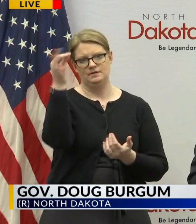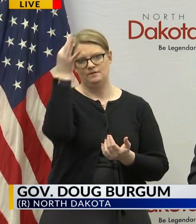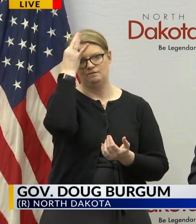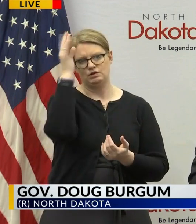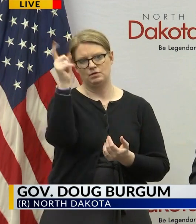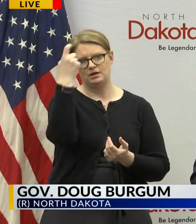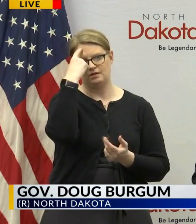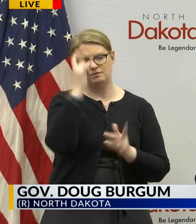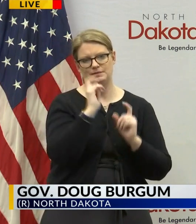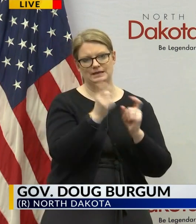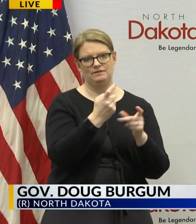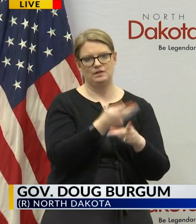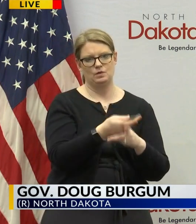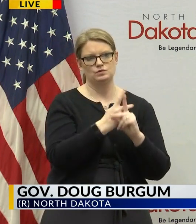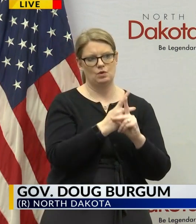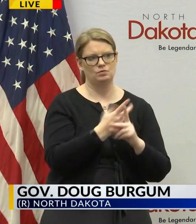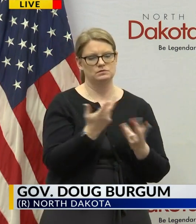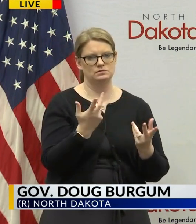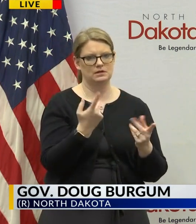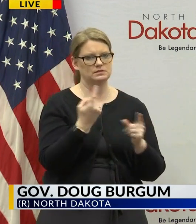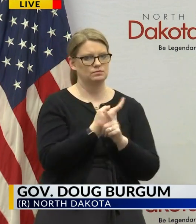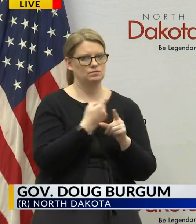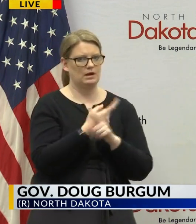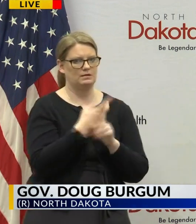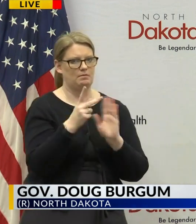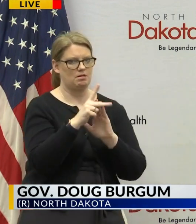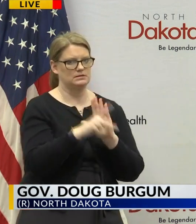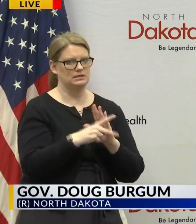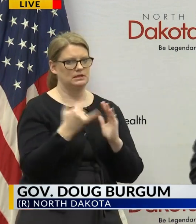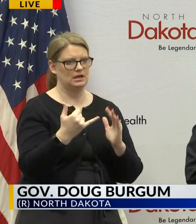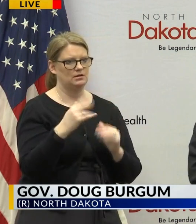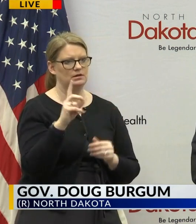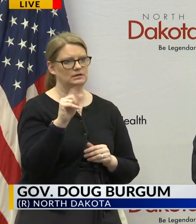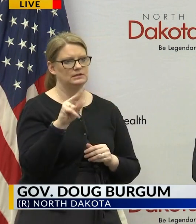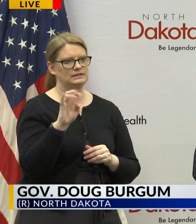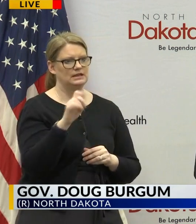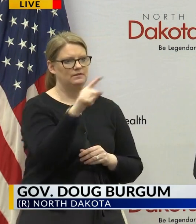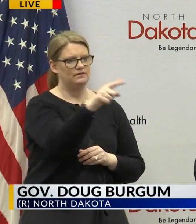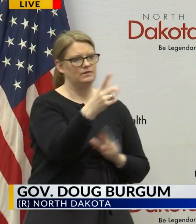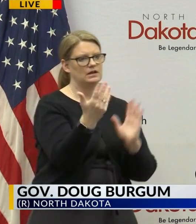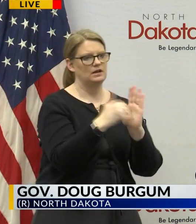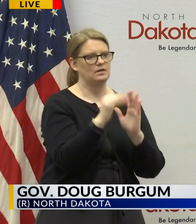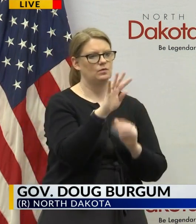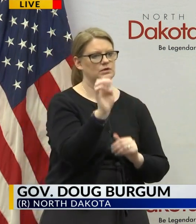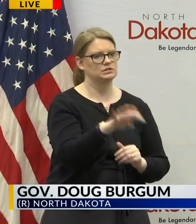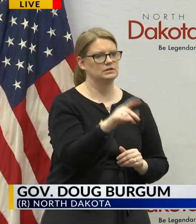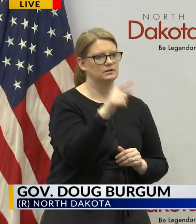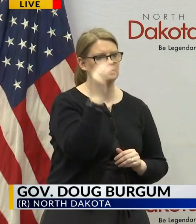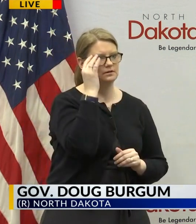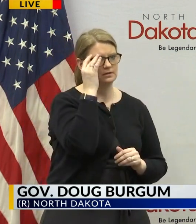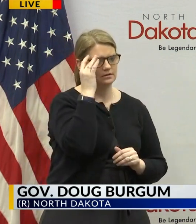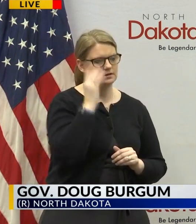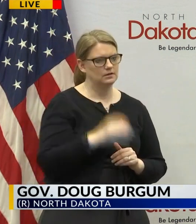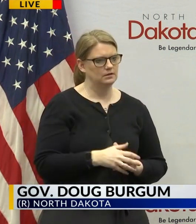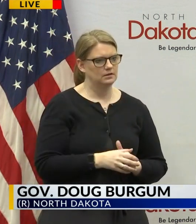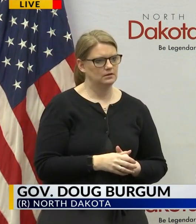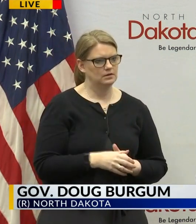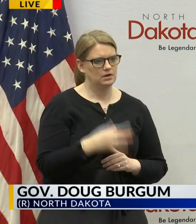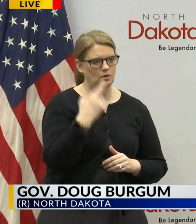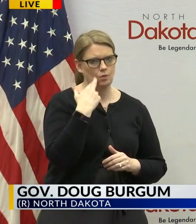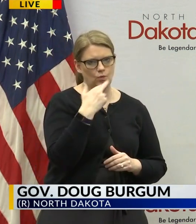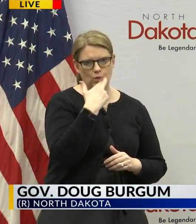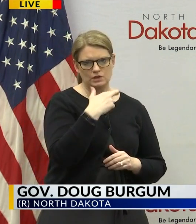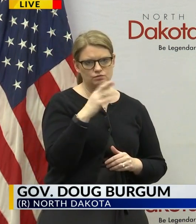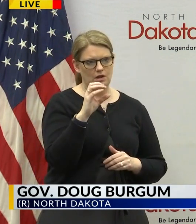issuing those loans would be the right policy right now dave follow-on question because a restaurant